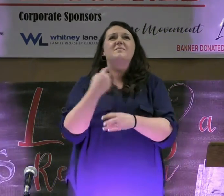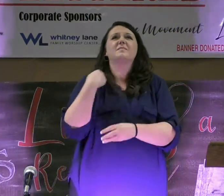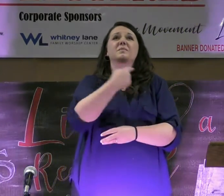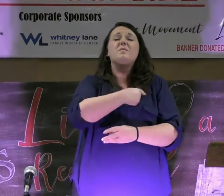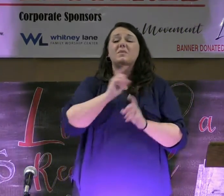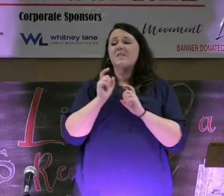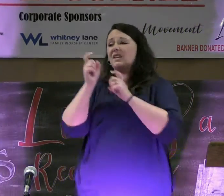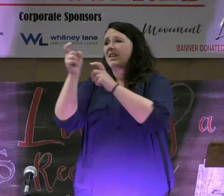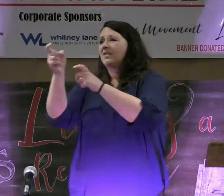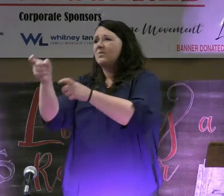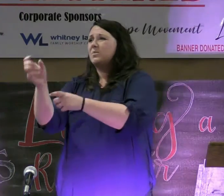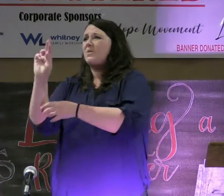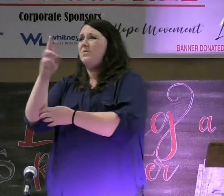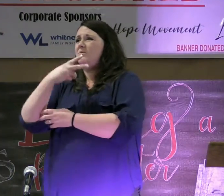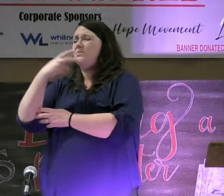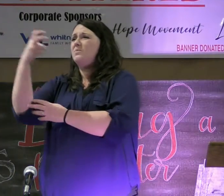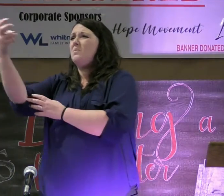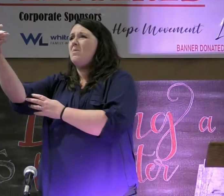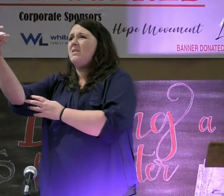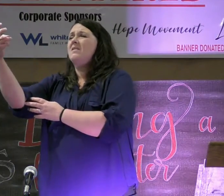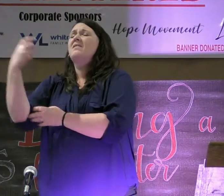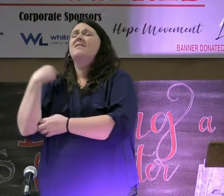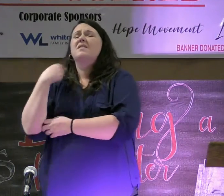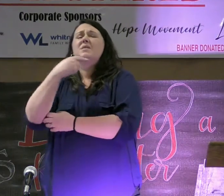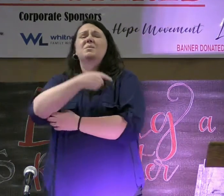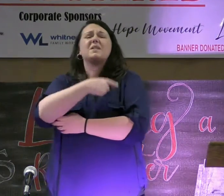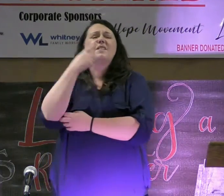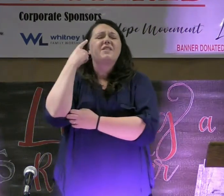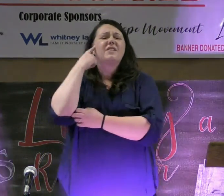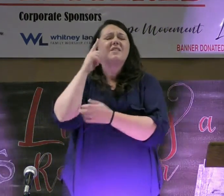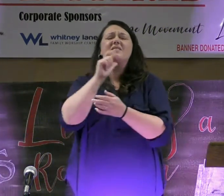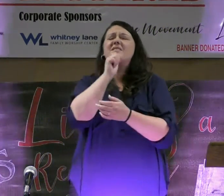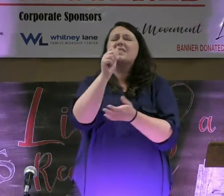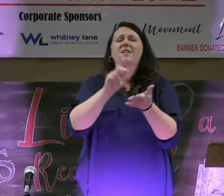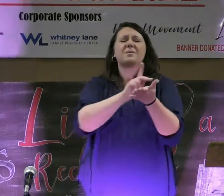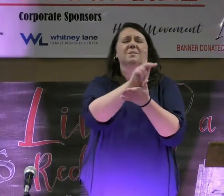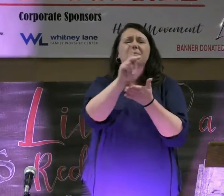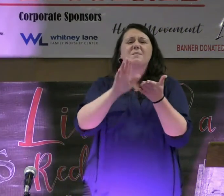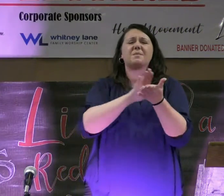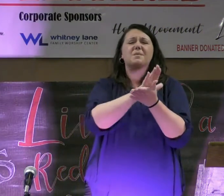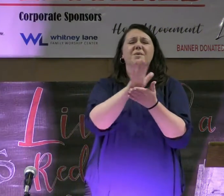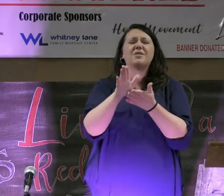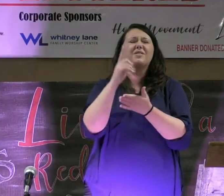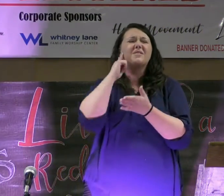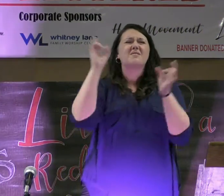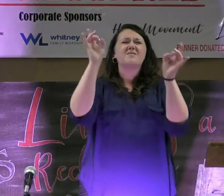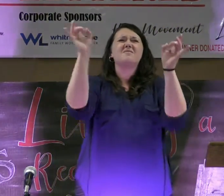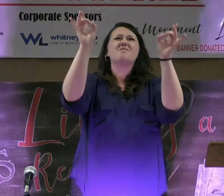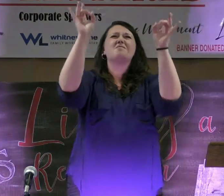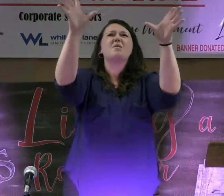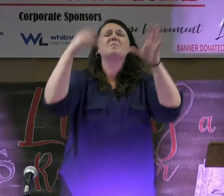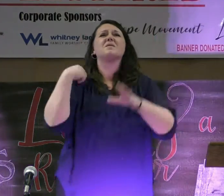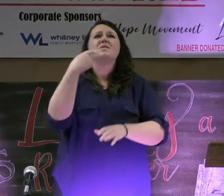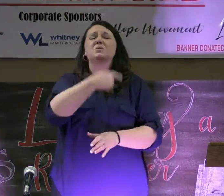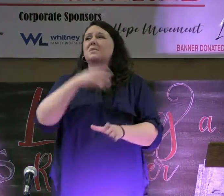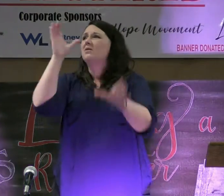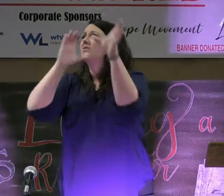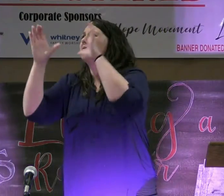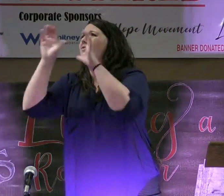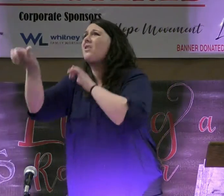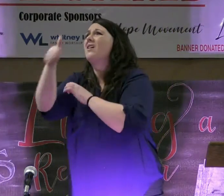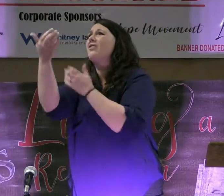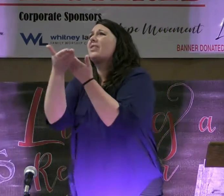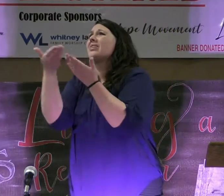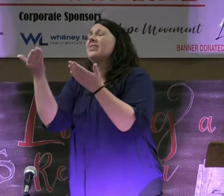gave it away, or when it was stolen. And we heard impure, we heard garbage. When we go to other vices